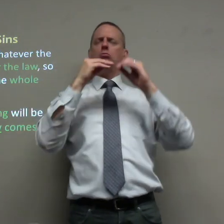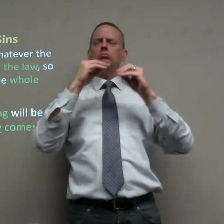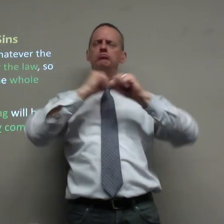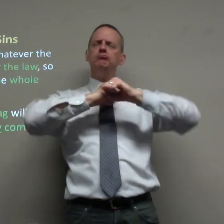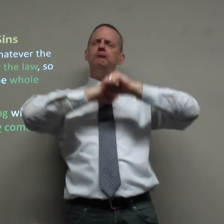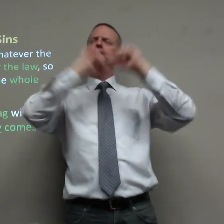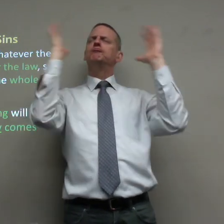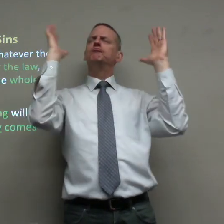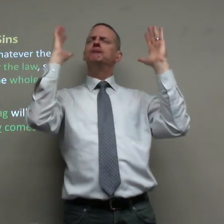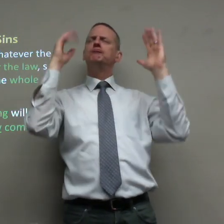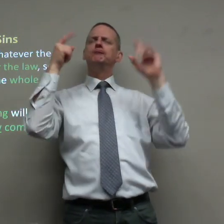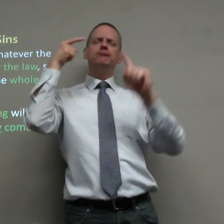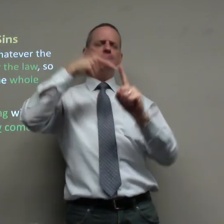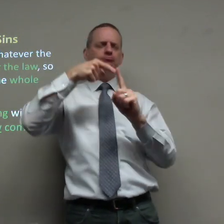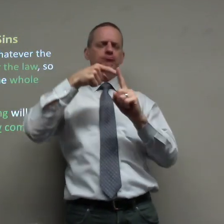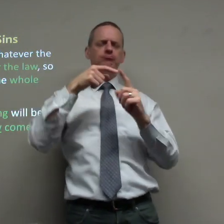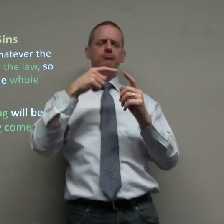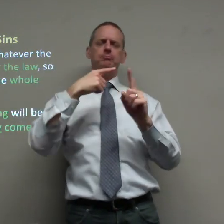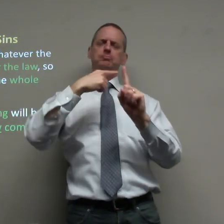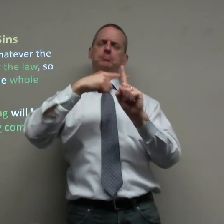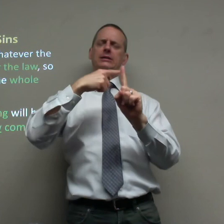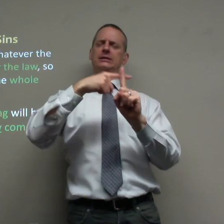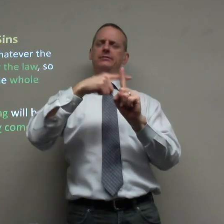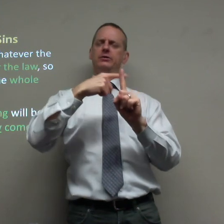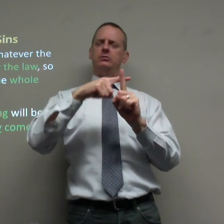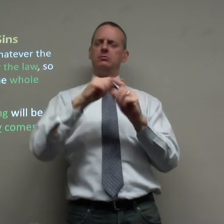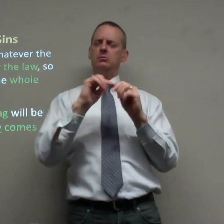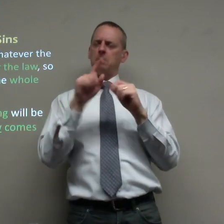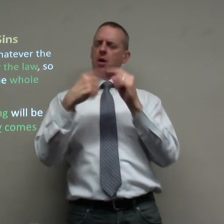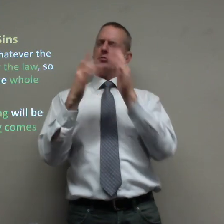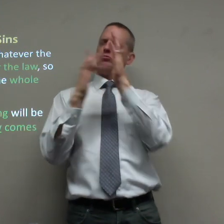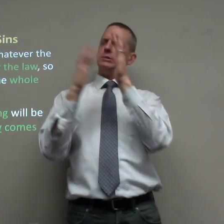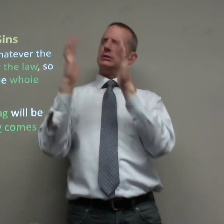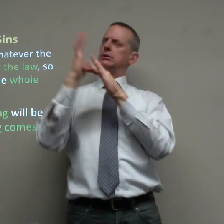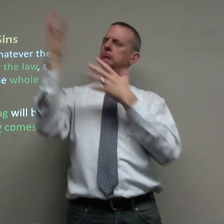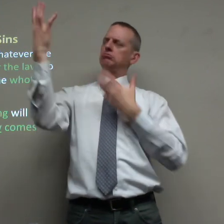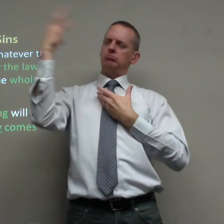Next week, we'll be more openly discussing this and more positive about Jesus.